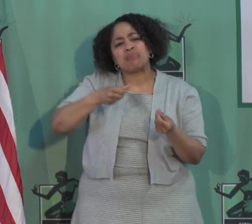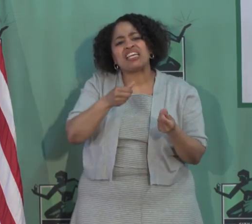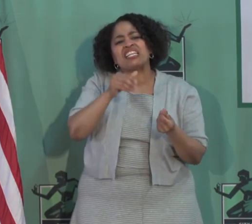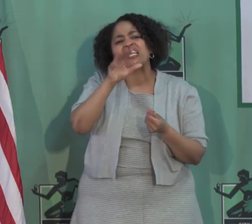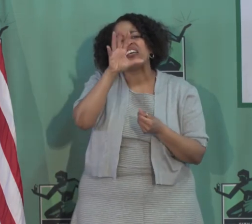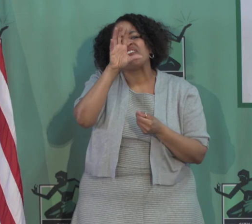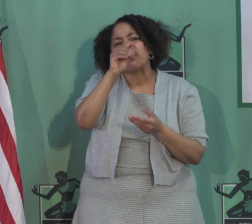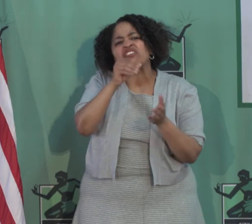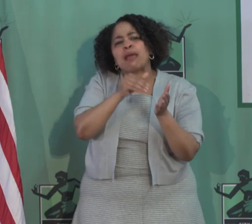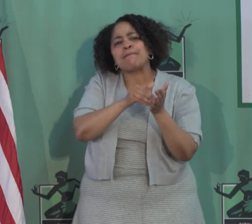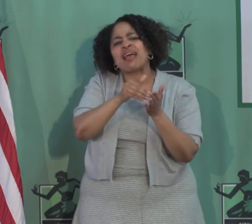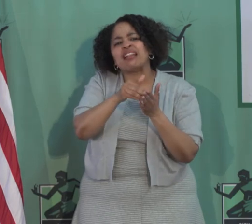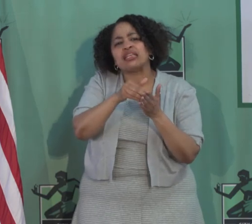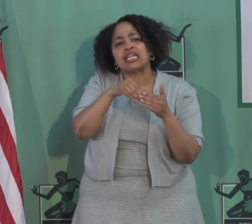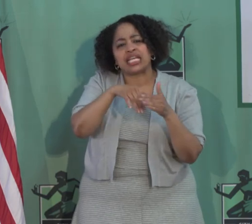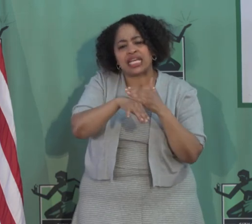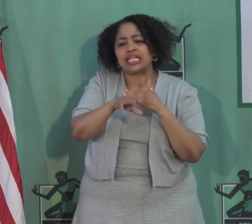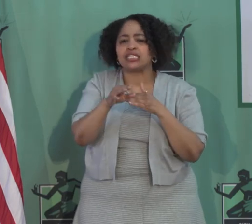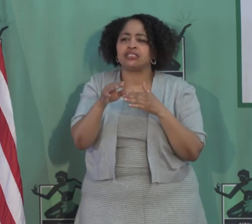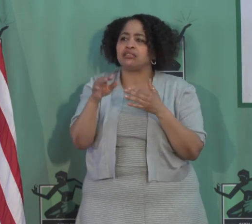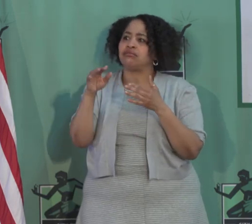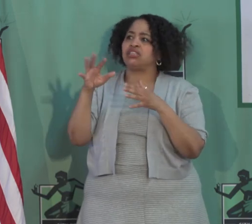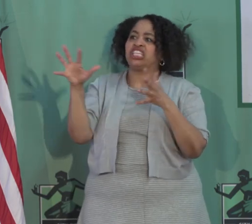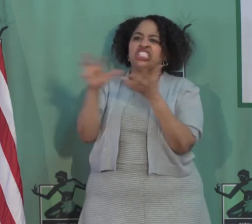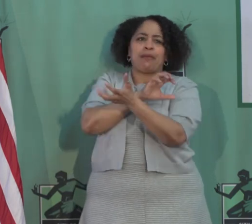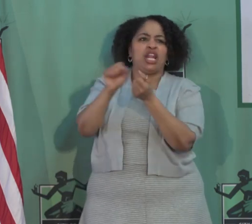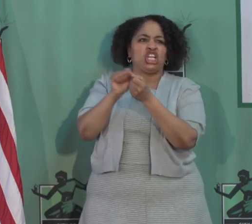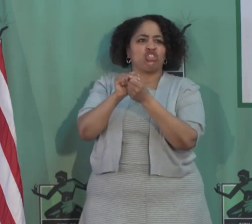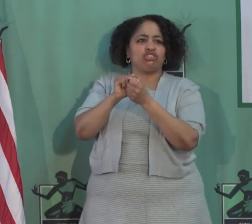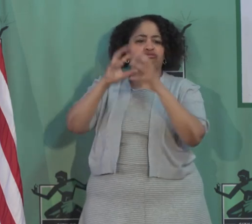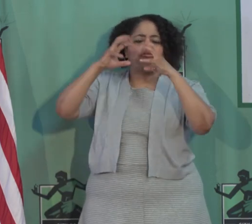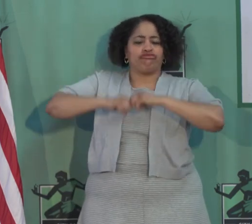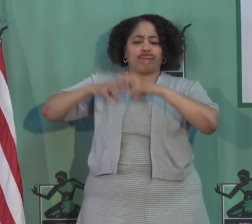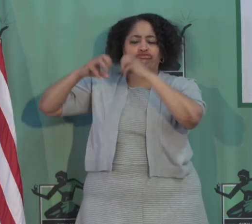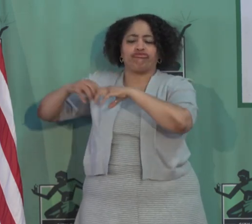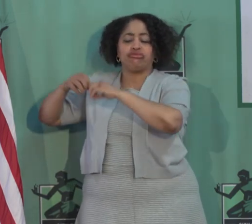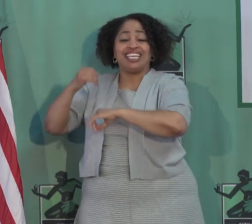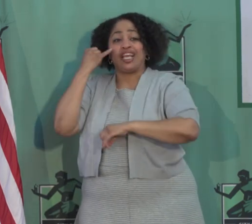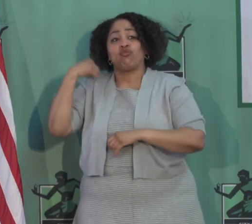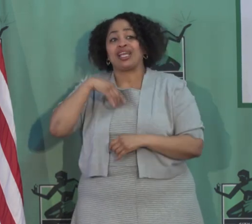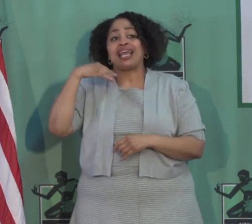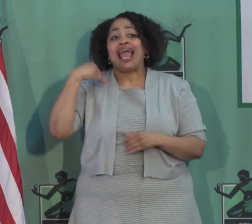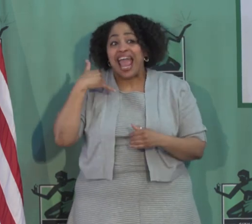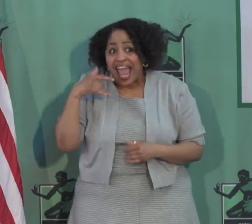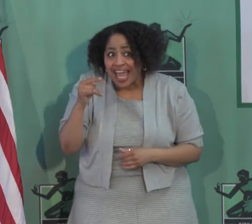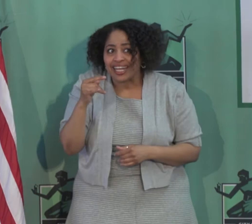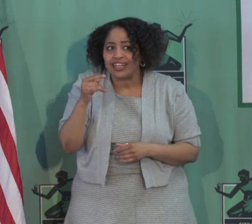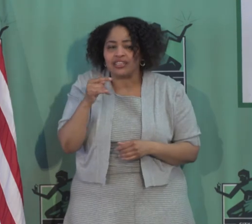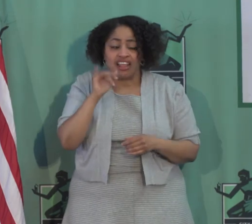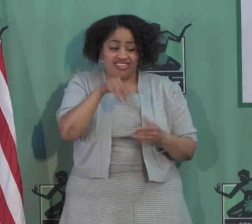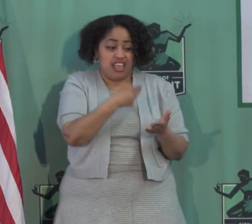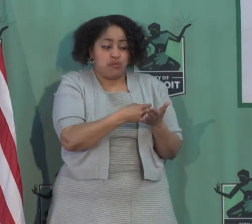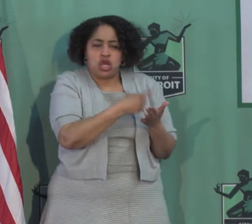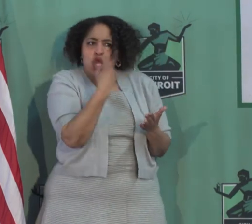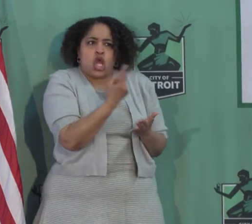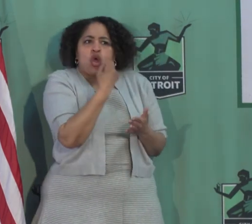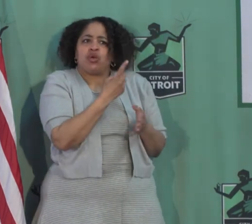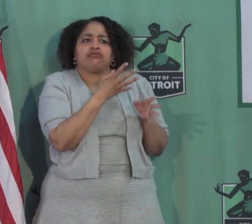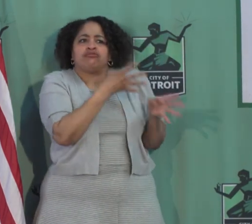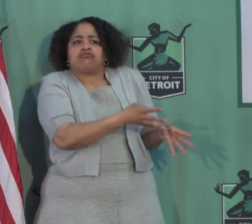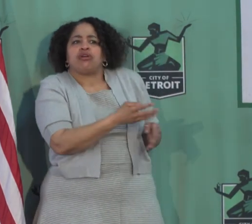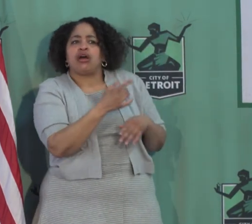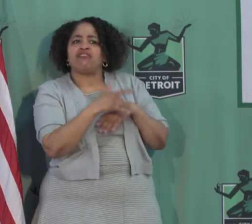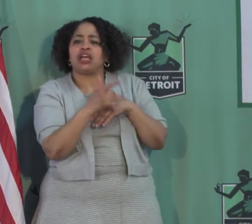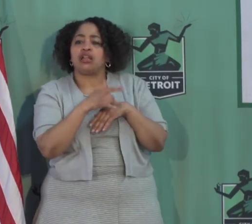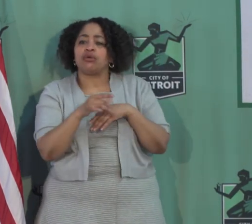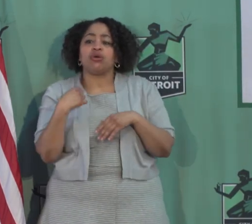demolition only if we had it. So the $50 million was always optional. Our budget has been doing so well, we've been spending